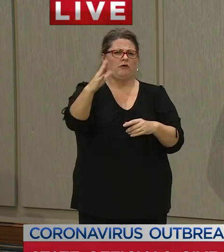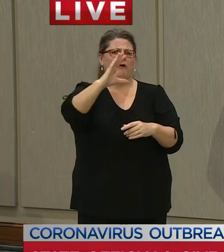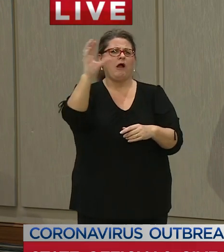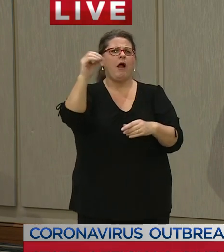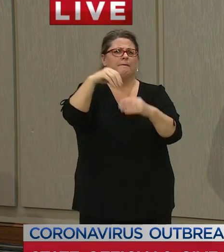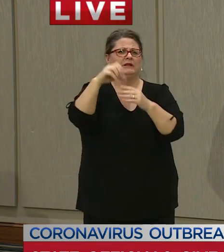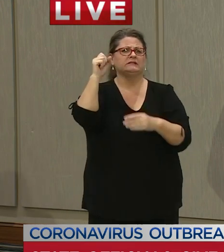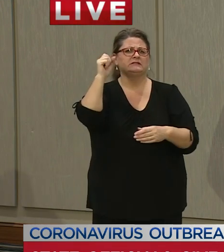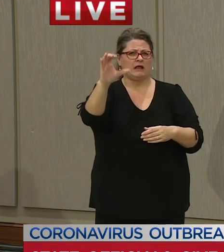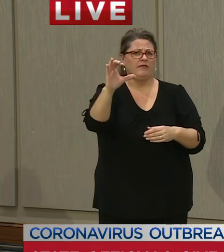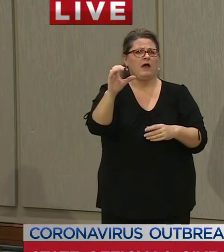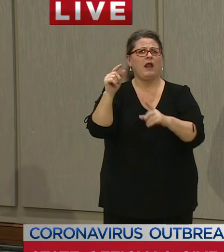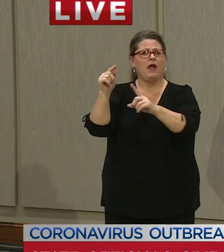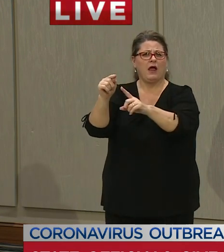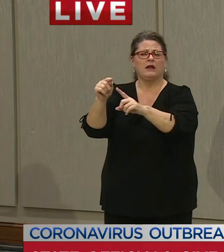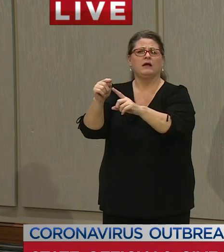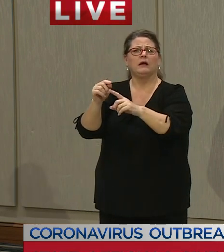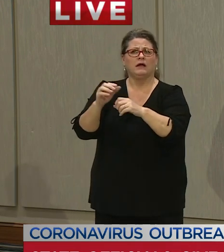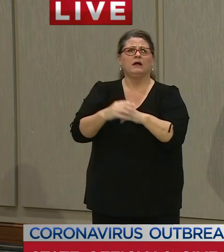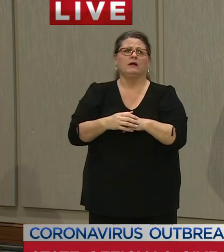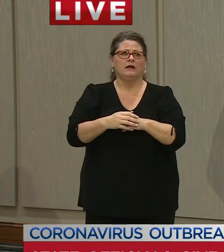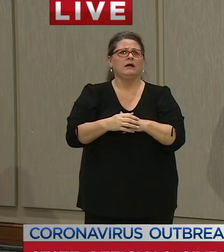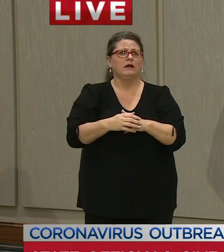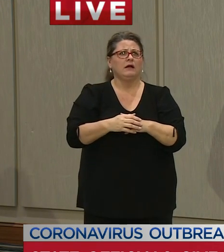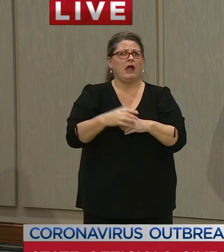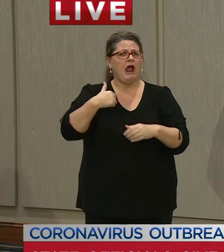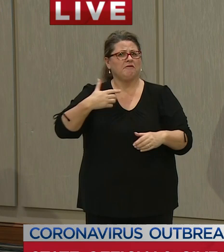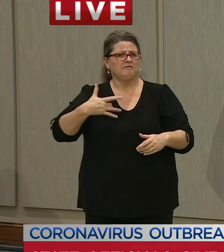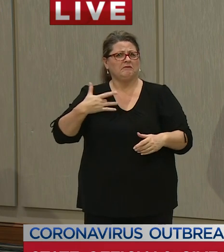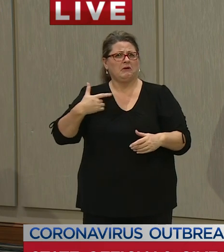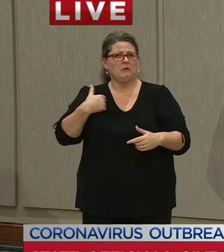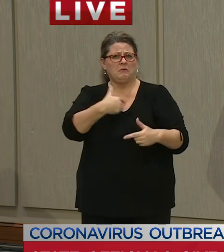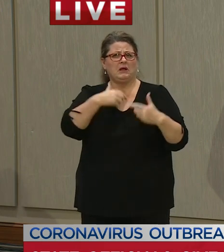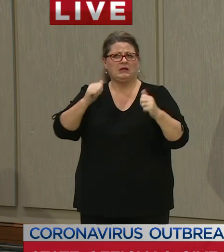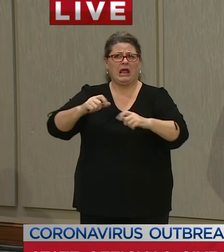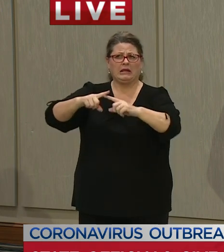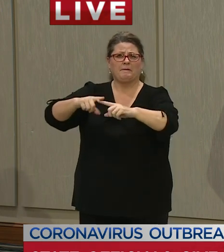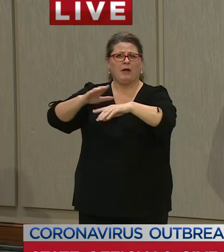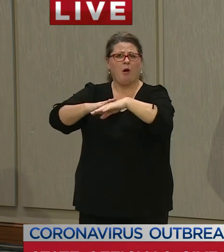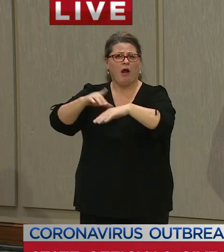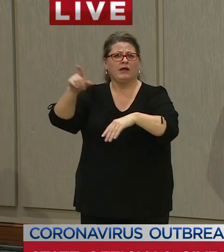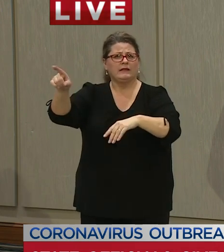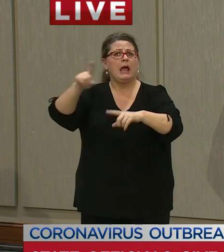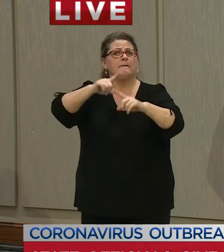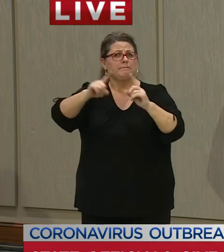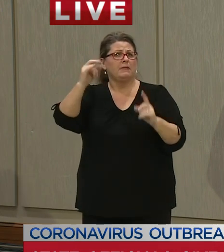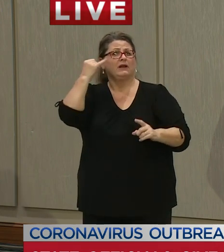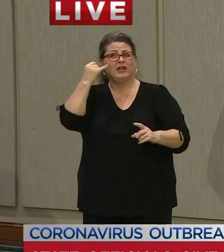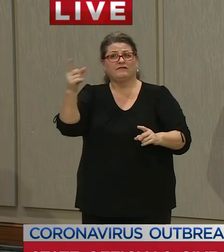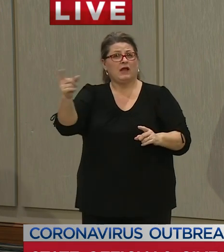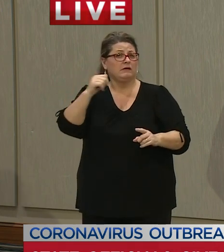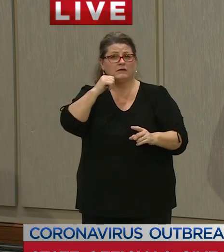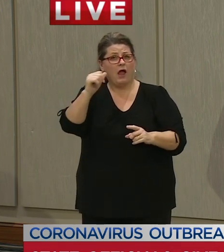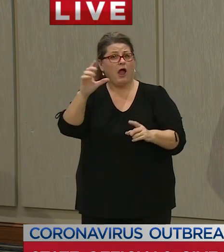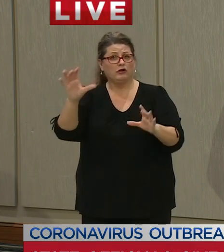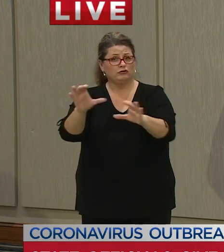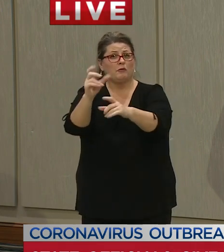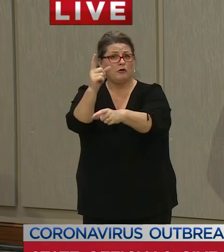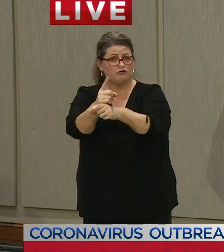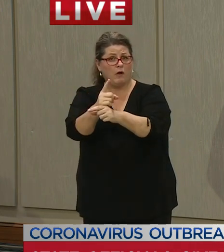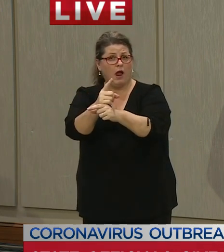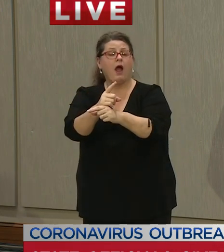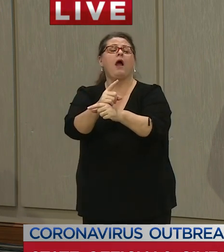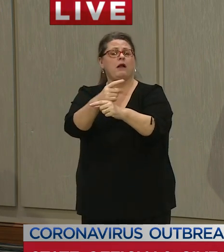carolina uh i think we can depend on them if there are any inadequacies or or i'm confident that they will